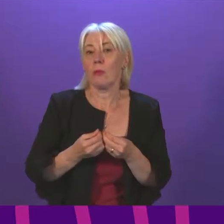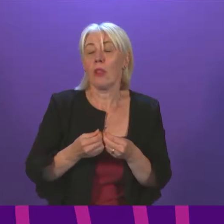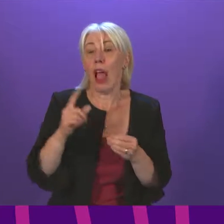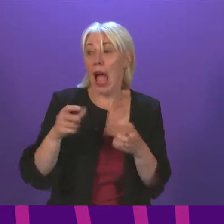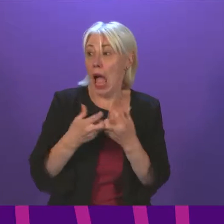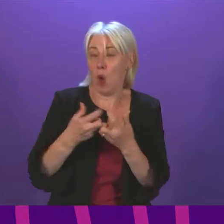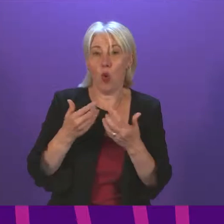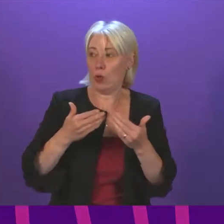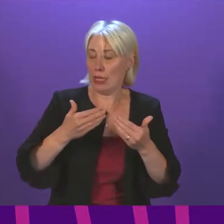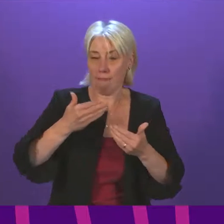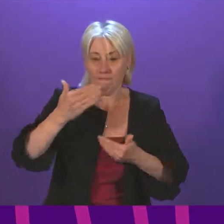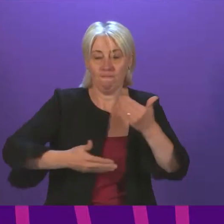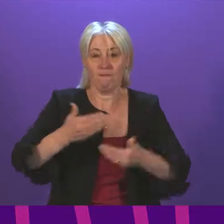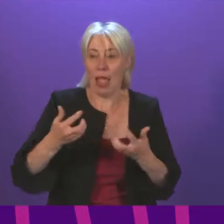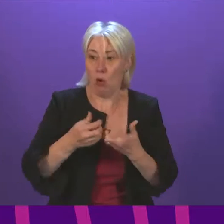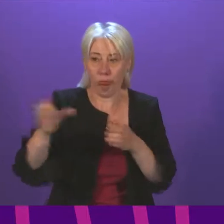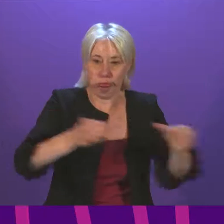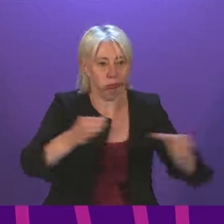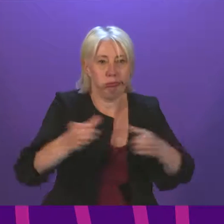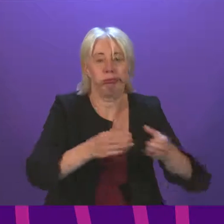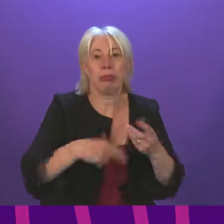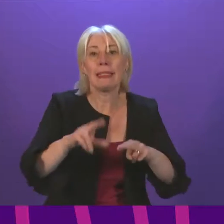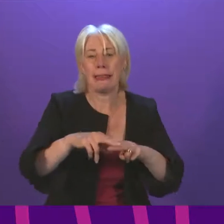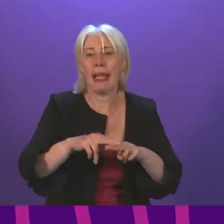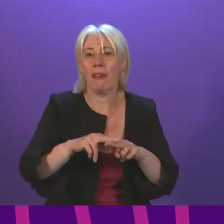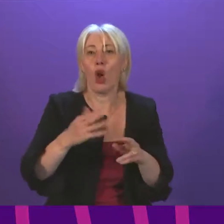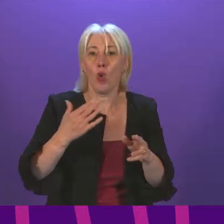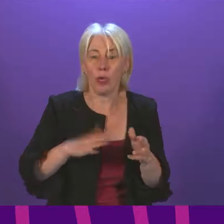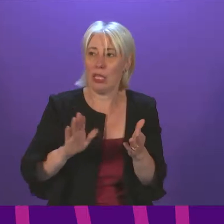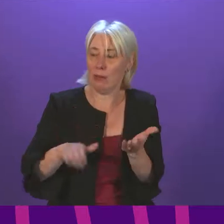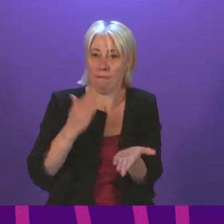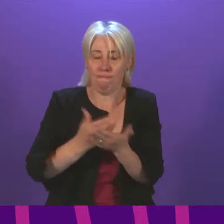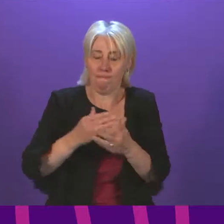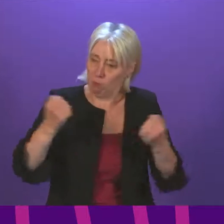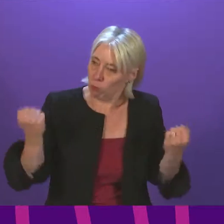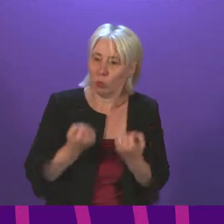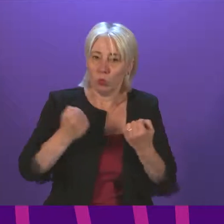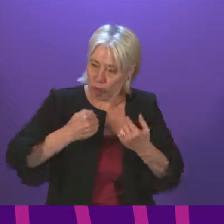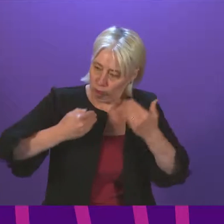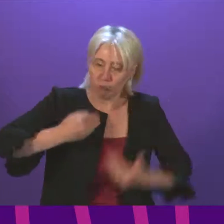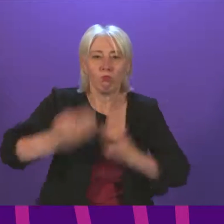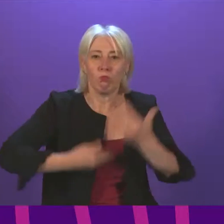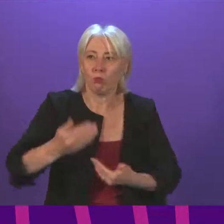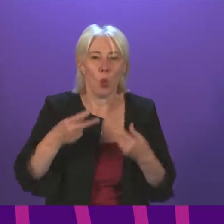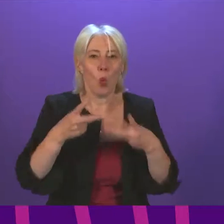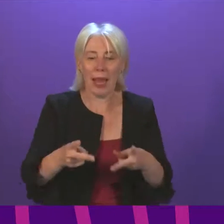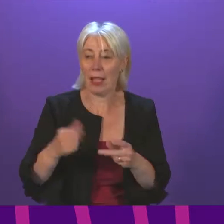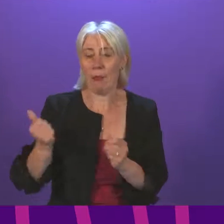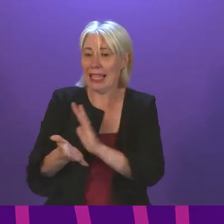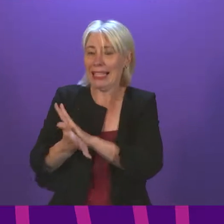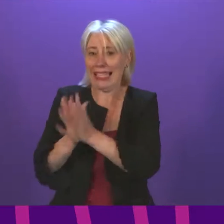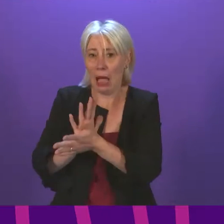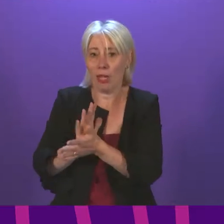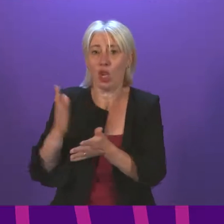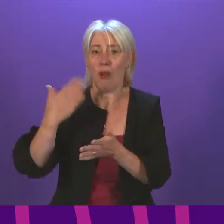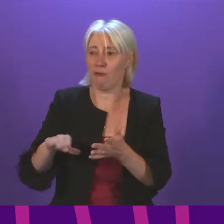steps in relation to recruitment of staff. We need to have active measures that will overcome the damage done by the abolition